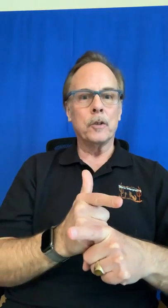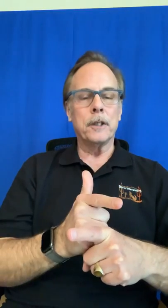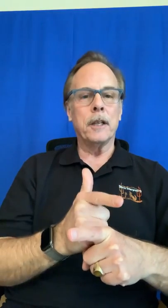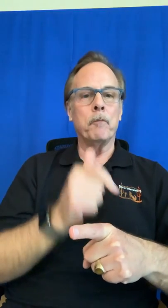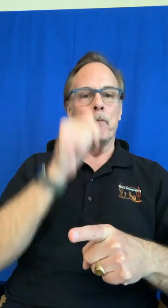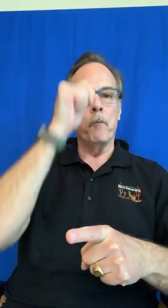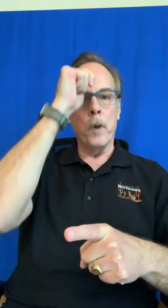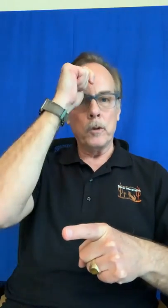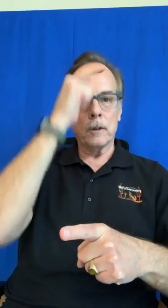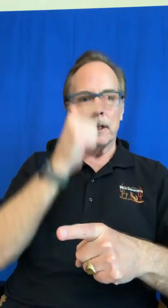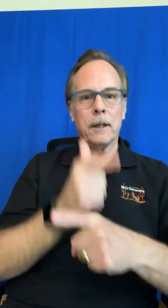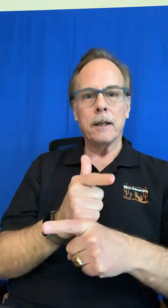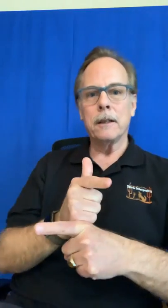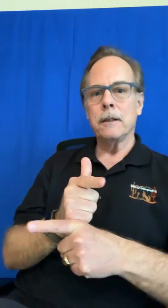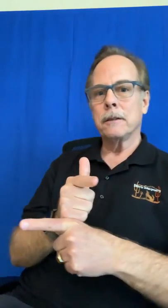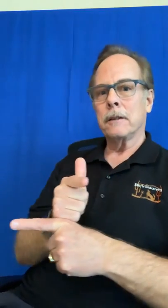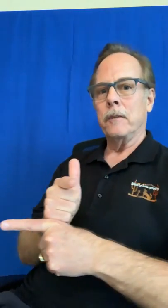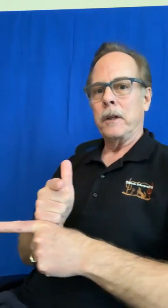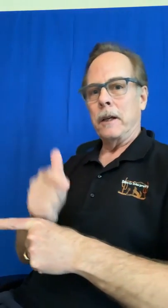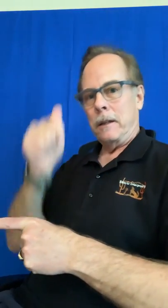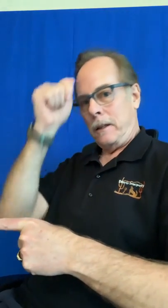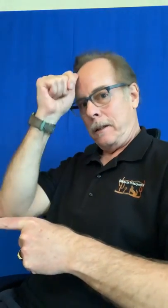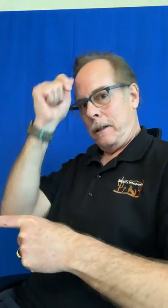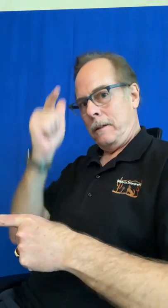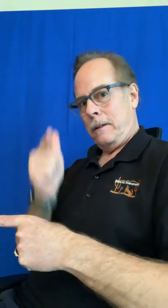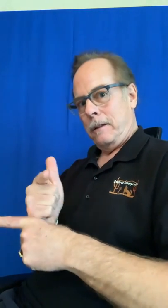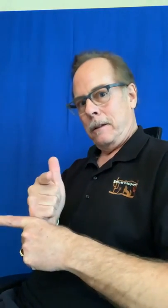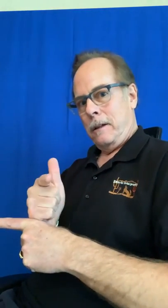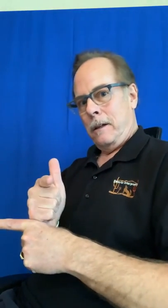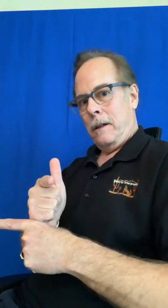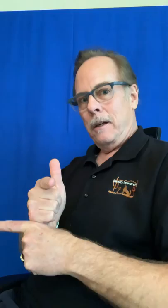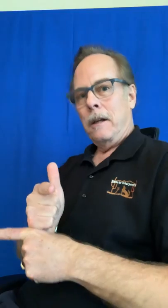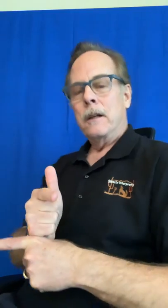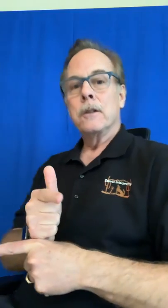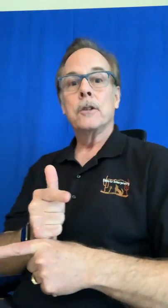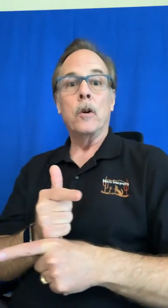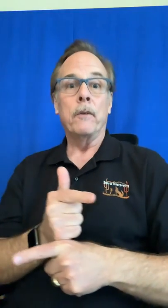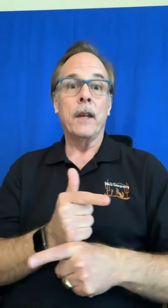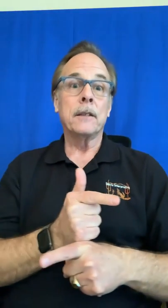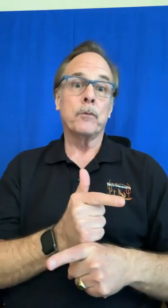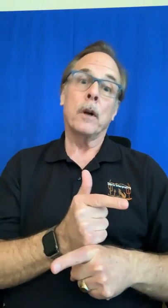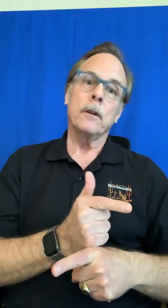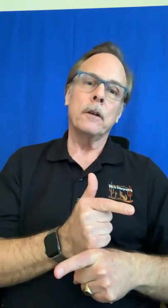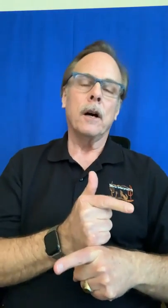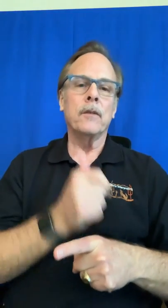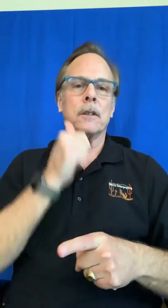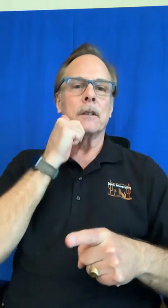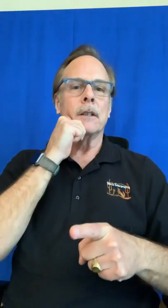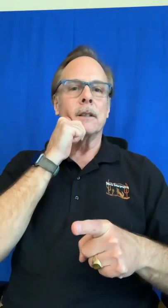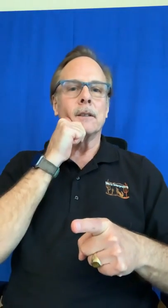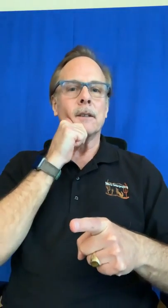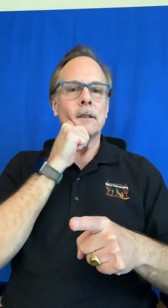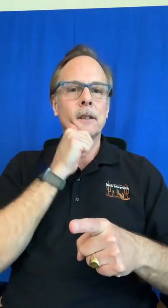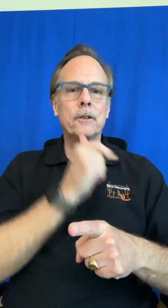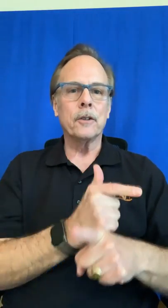see it mostly like this coming down like this so if that's brother obviously this is sister